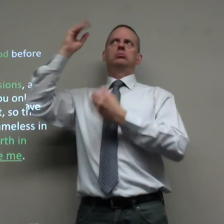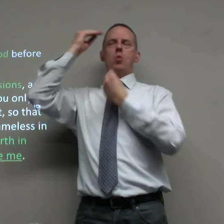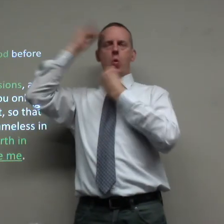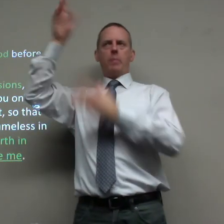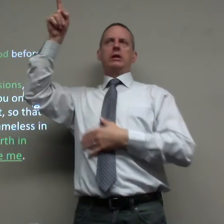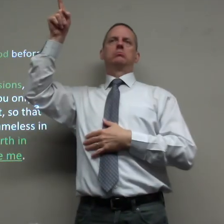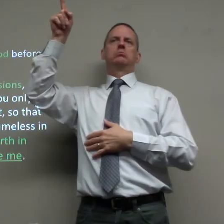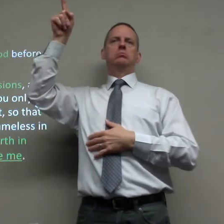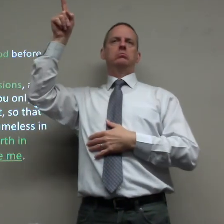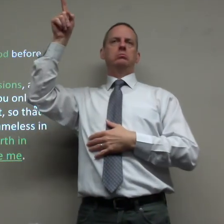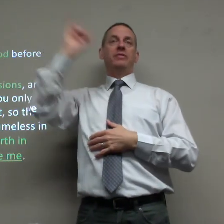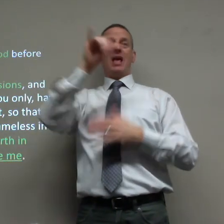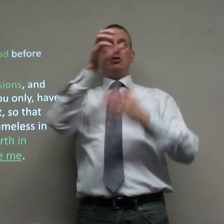I'll follow and obey you